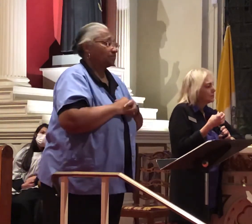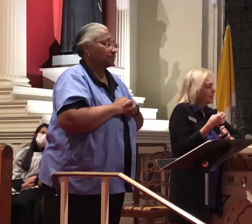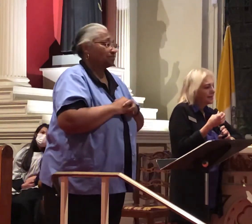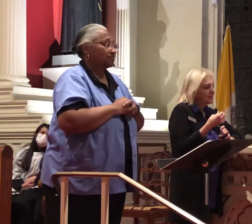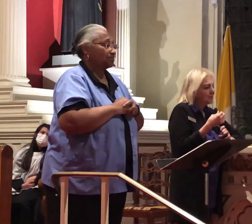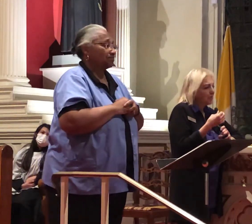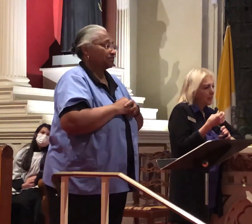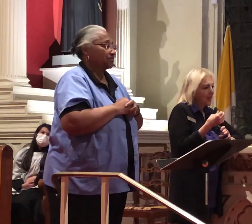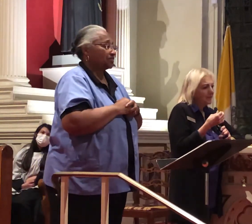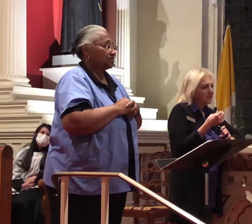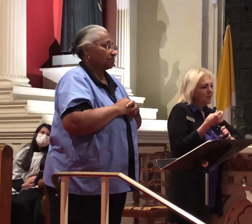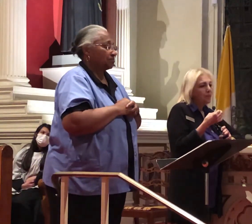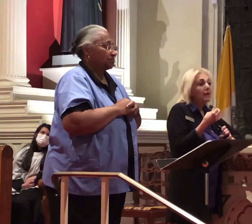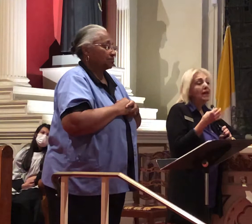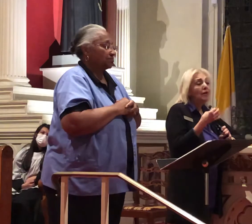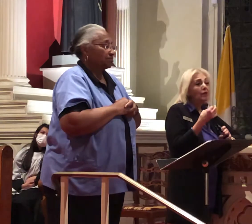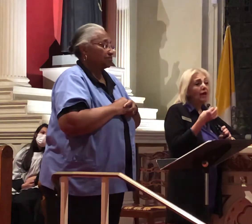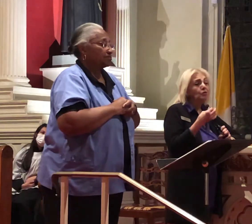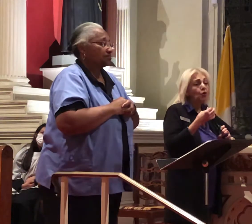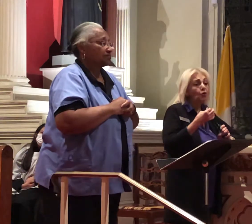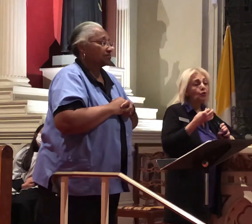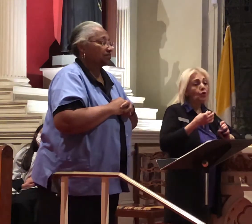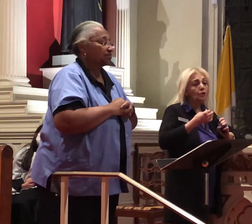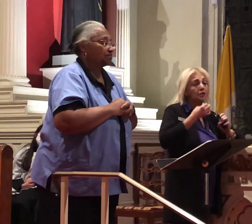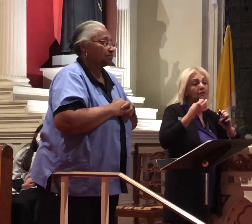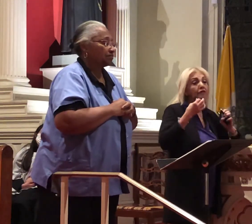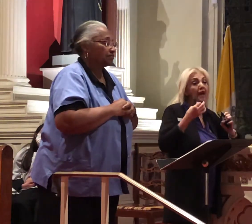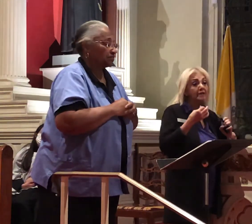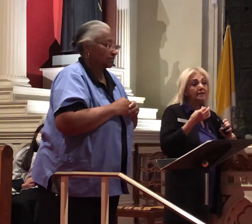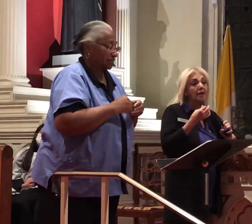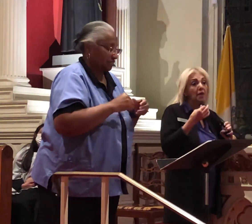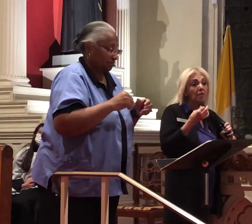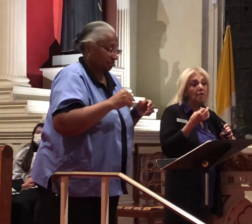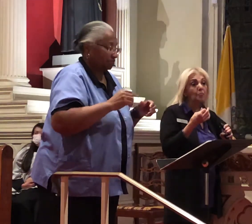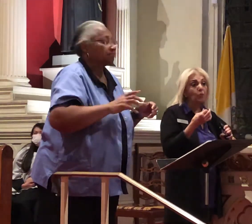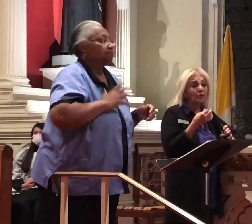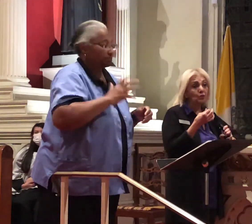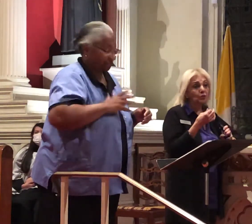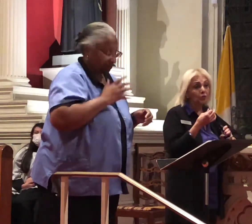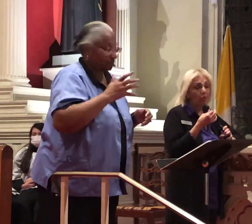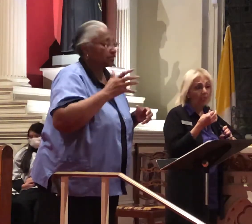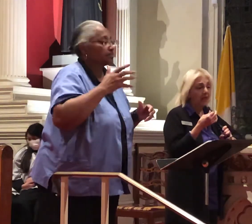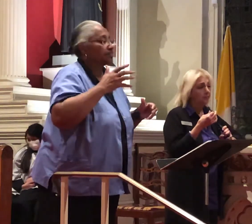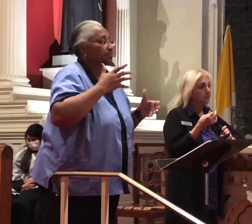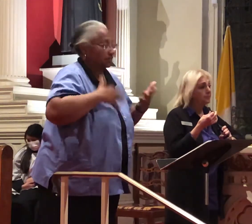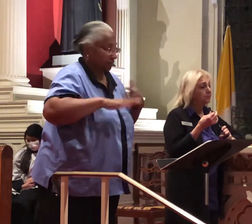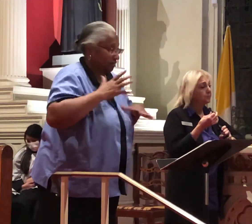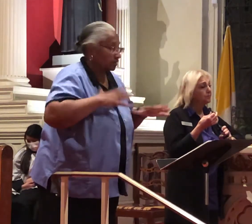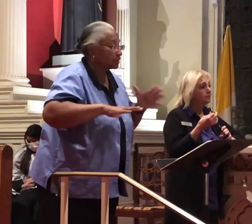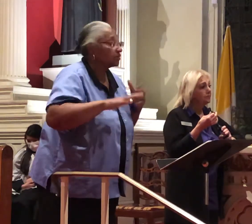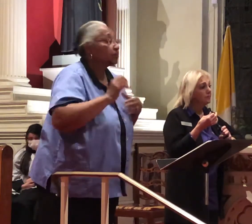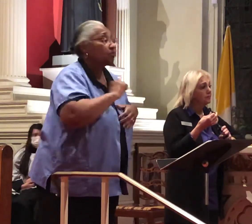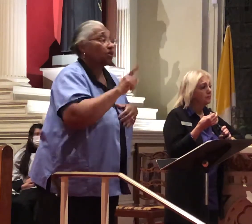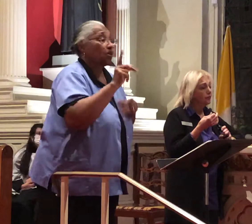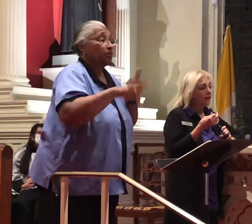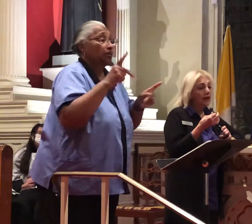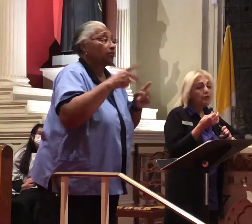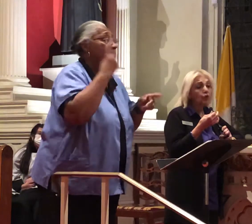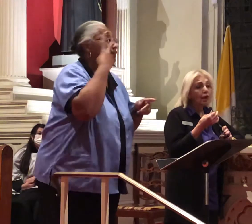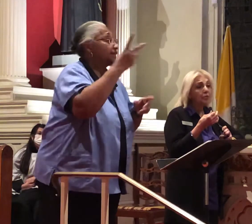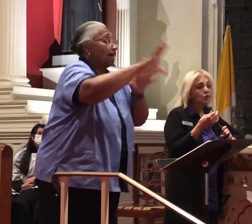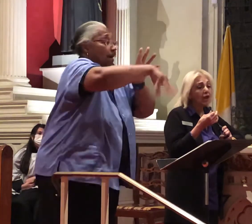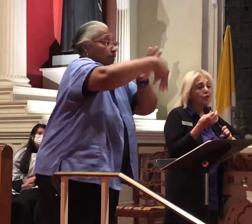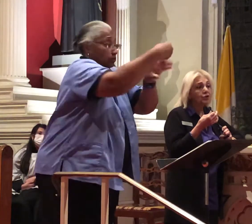people and everybody you saw out there